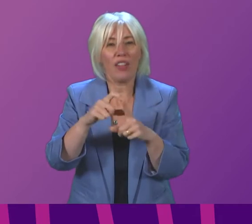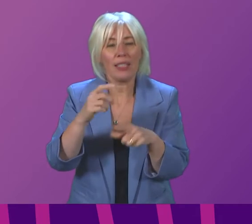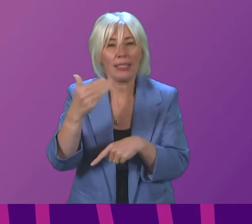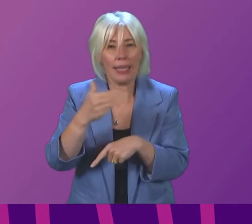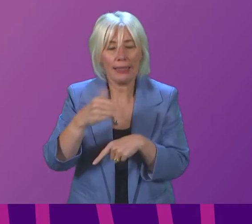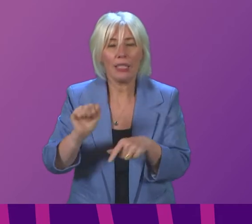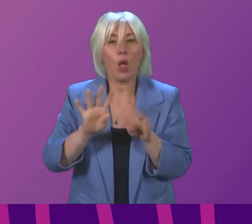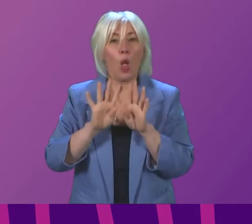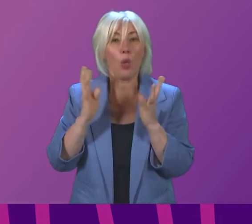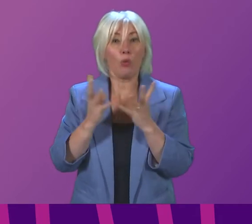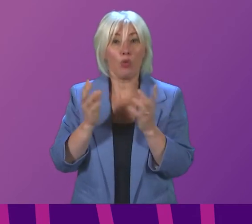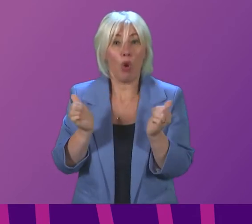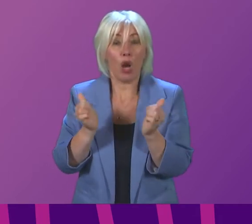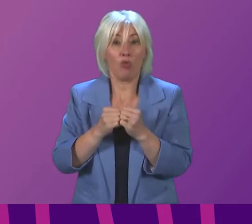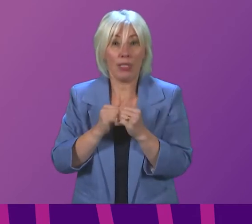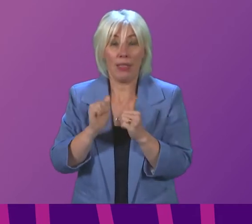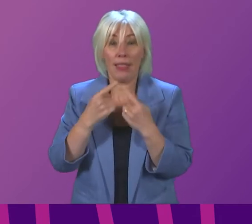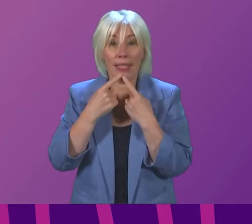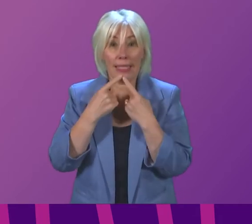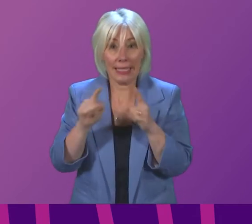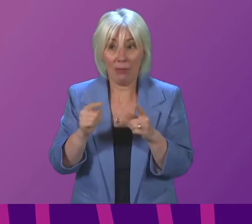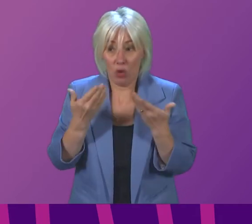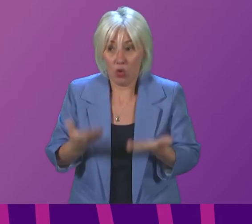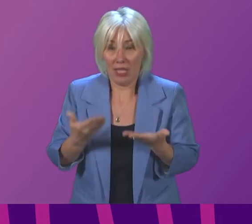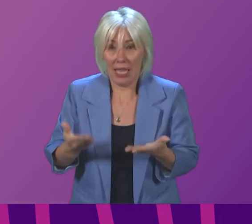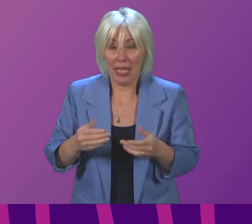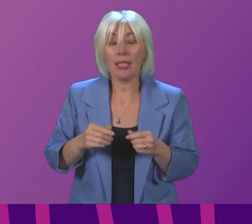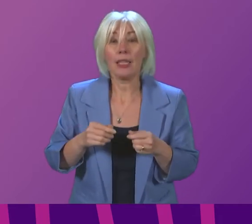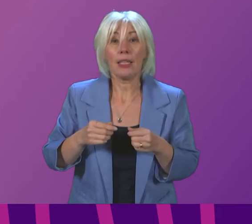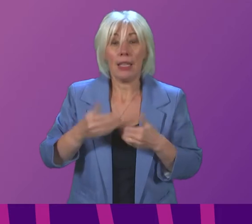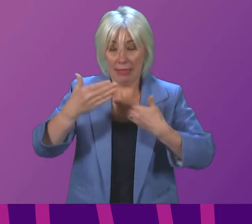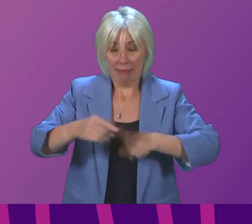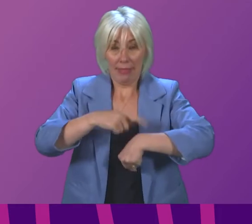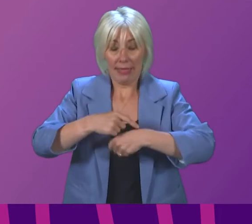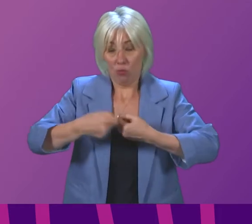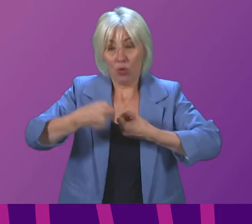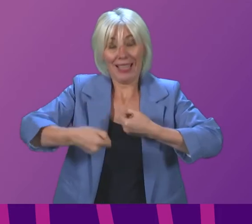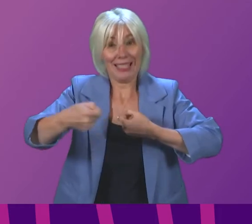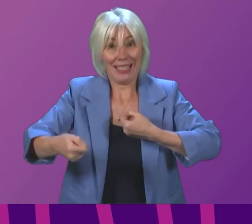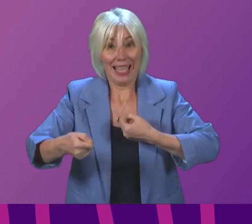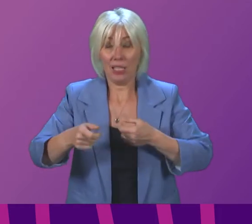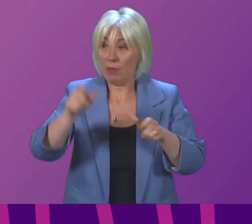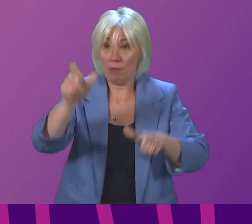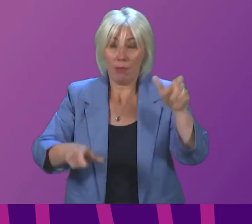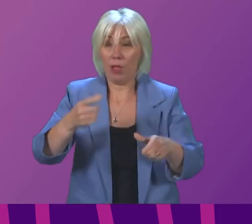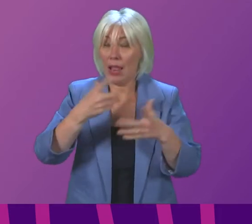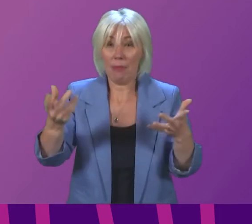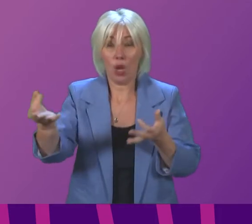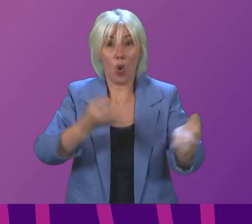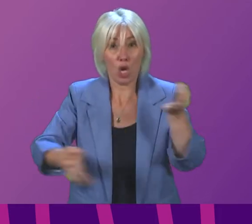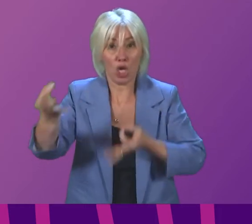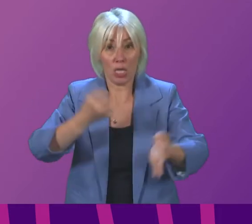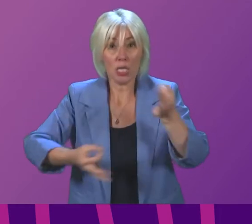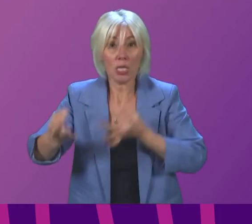agreed to propose that the statement in question session today be extended to allow as many members as possible to put